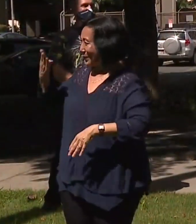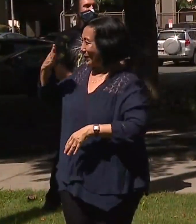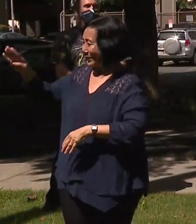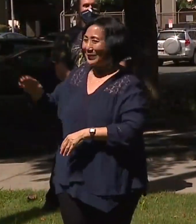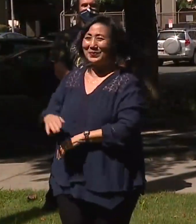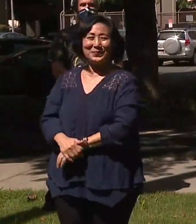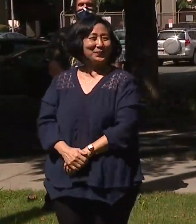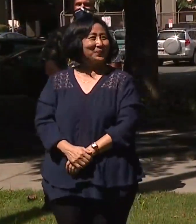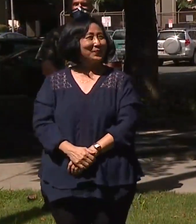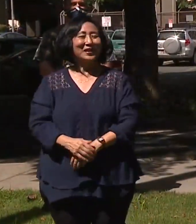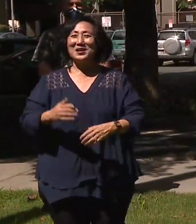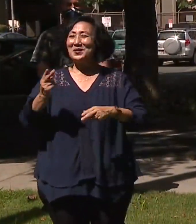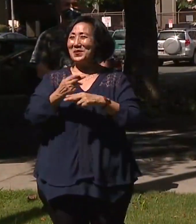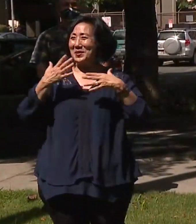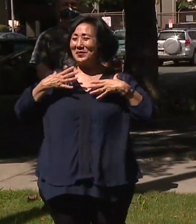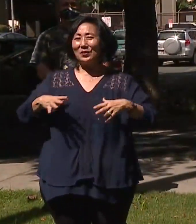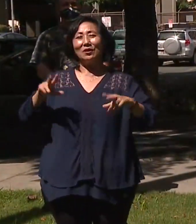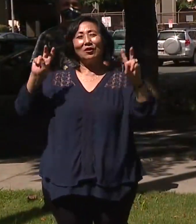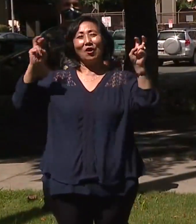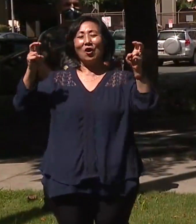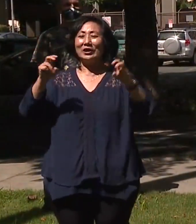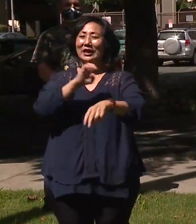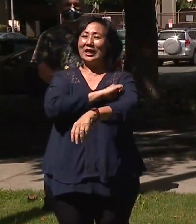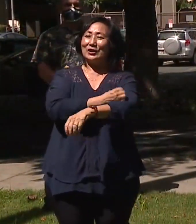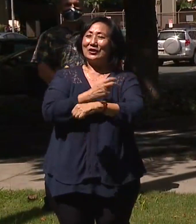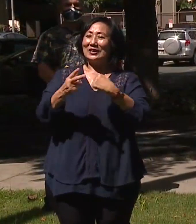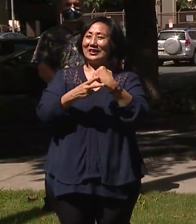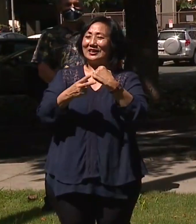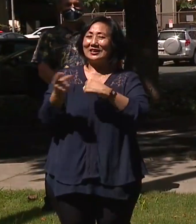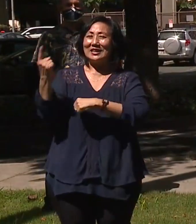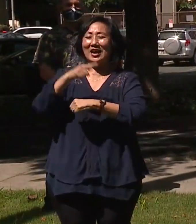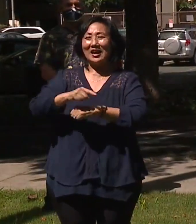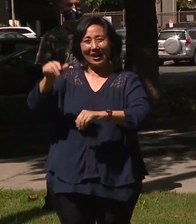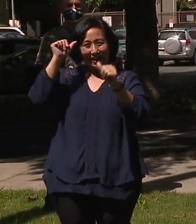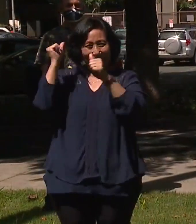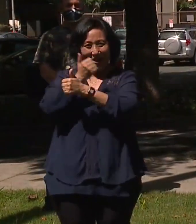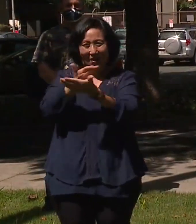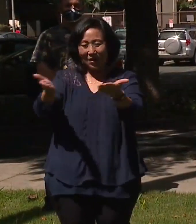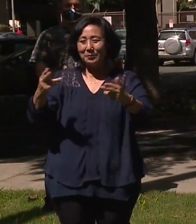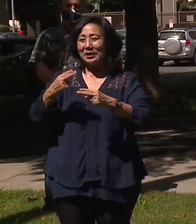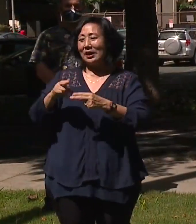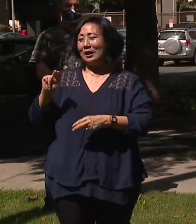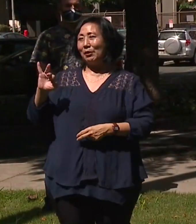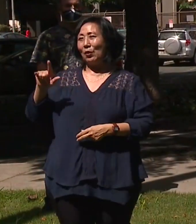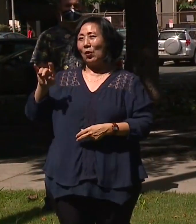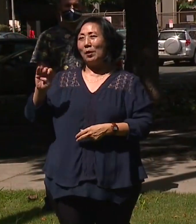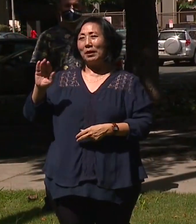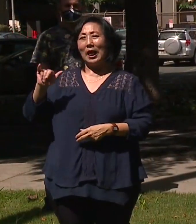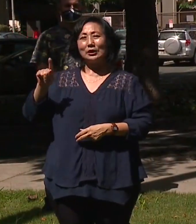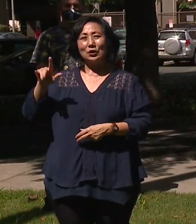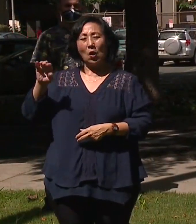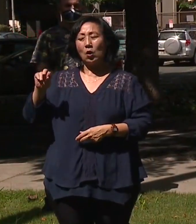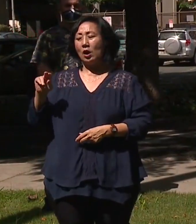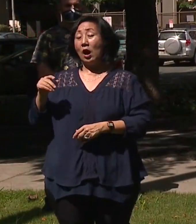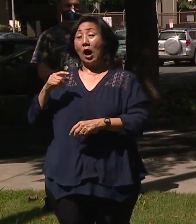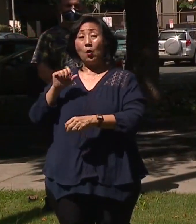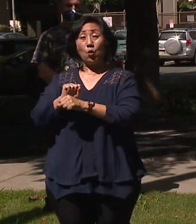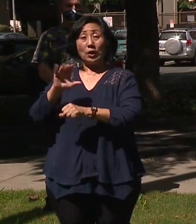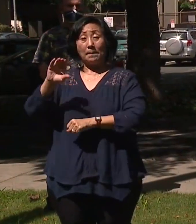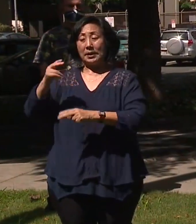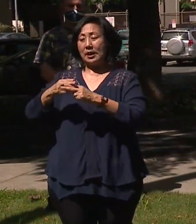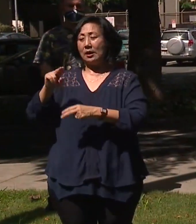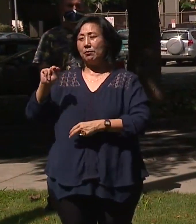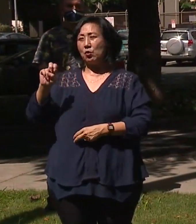We're wearing blue today on Energy Efficiency Day. Aloha mai kakou. My name is Nicole Velasco and I'm with Nuresco. And we are so